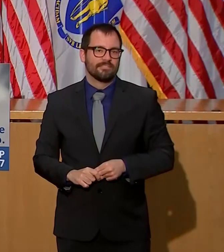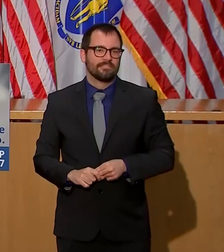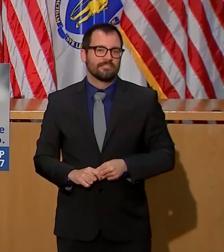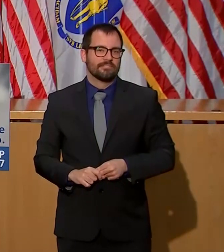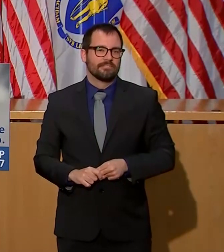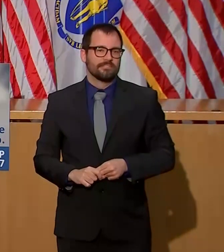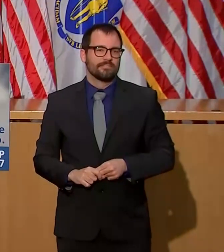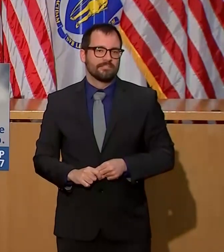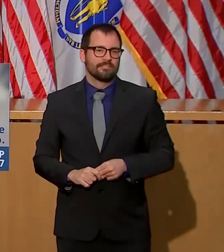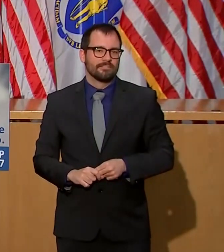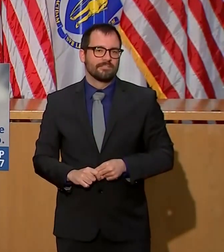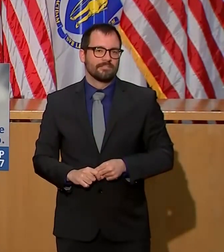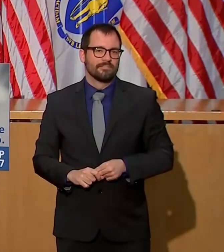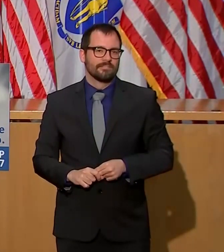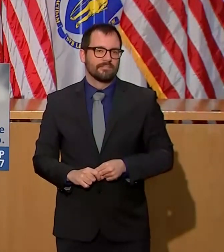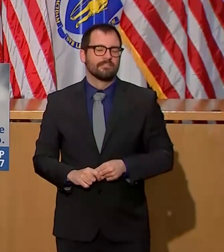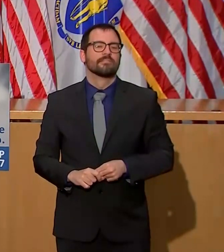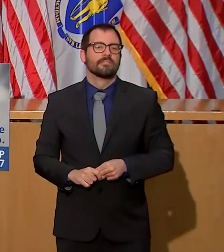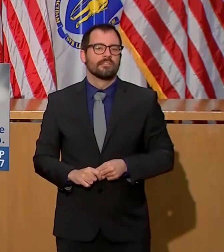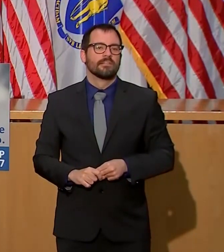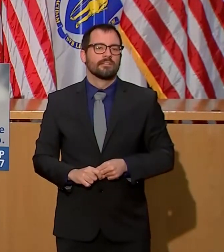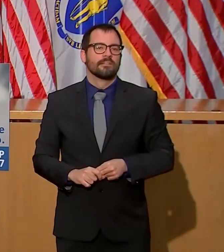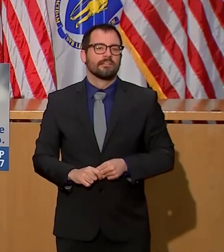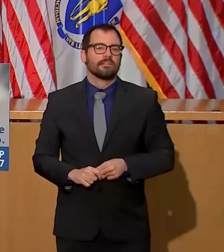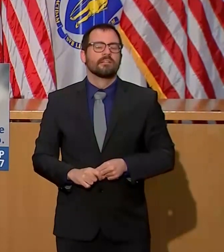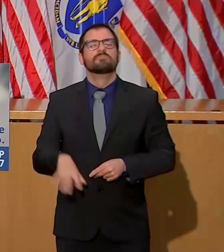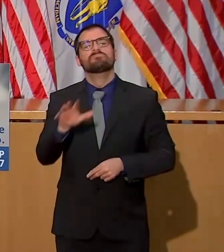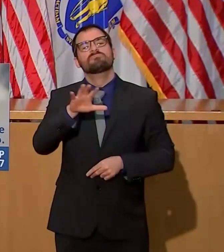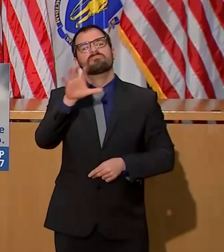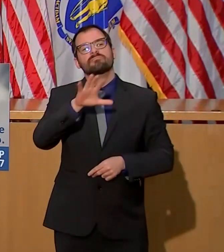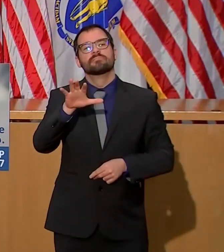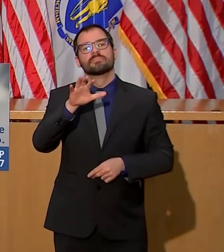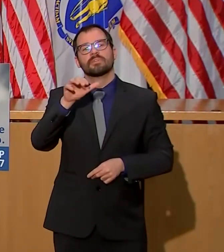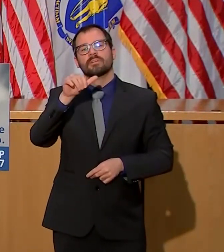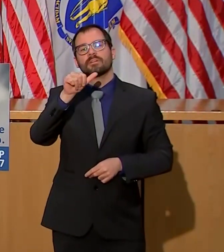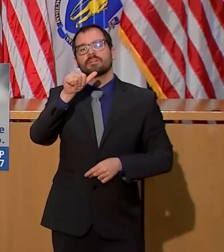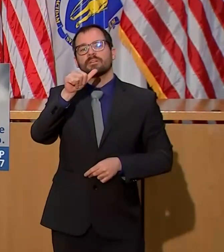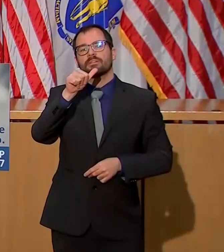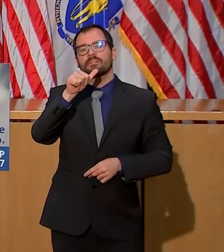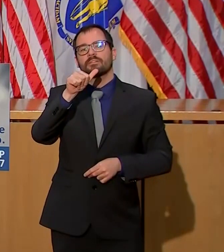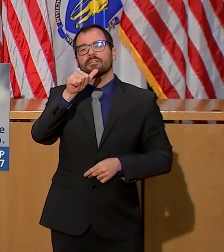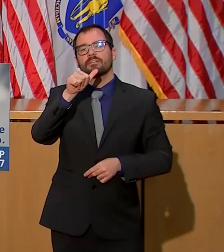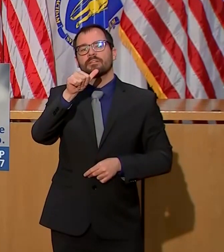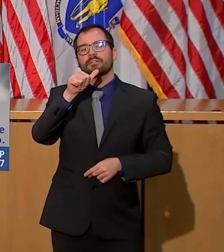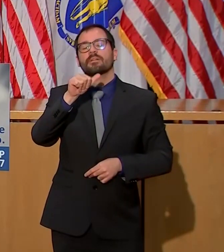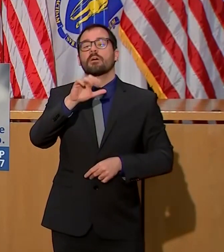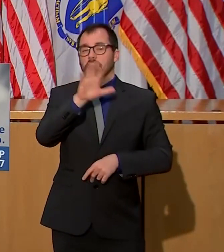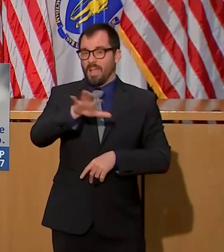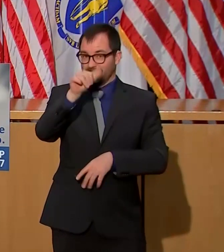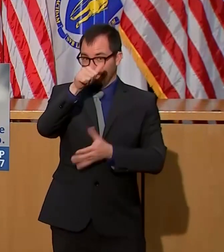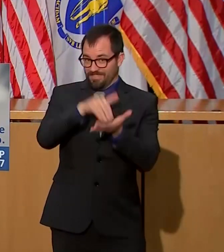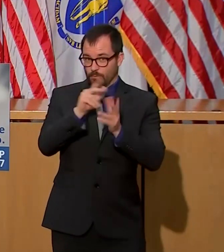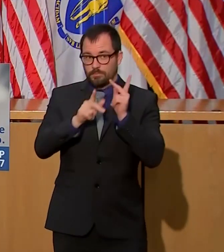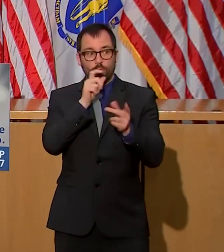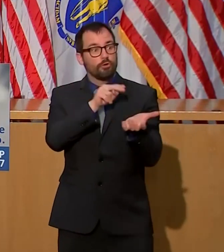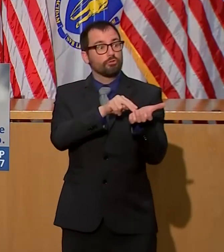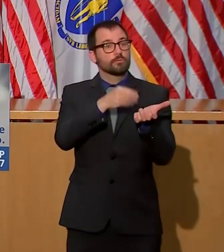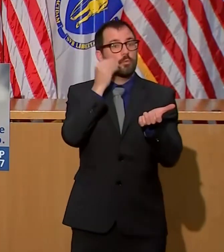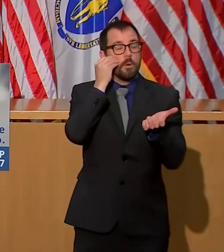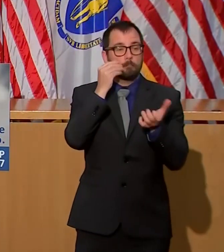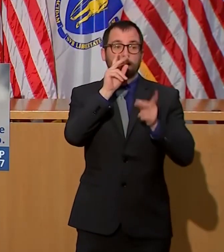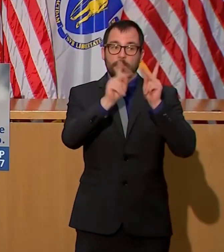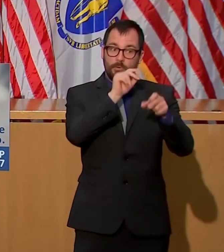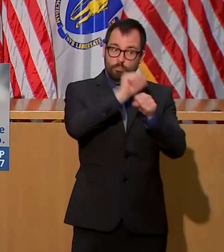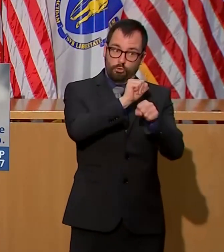% of the state's total COVID-19 deaths. The numbers are tough to comprehend, but they illustrate the